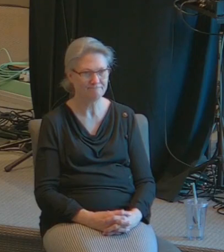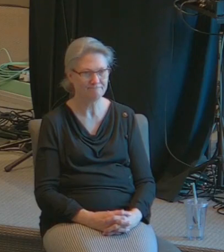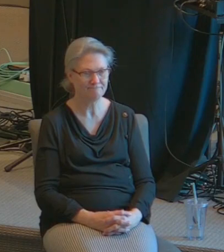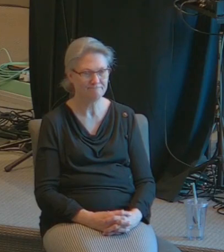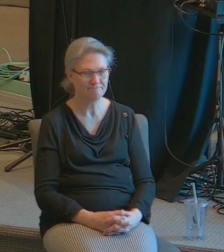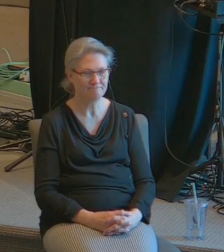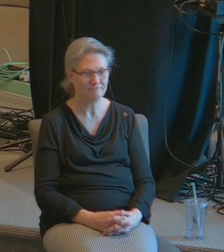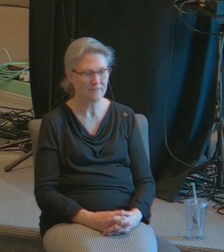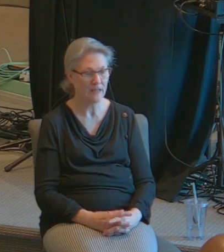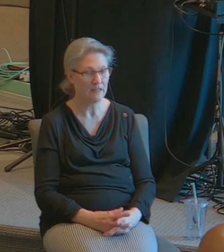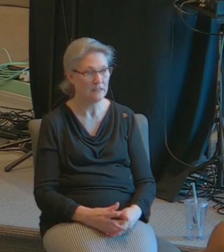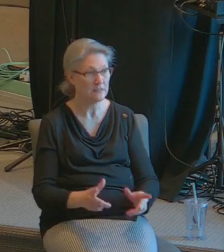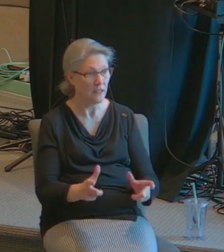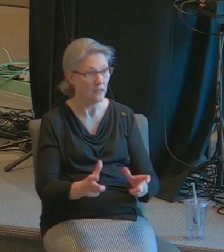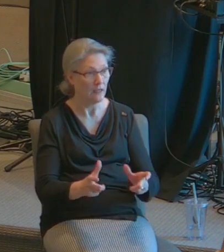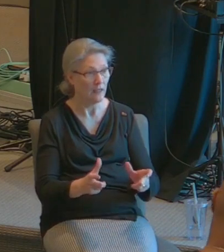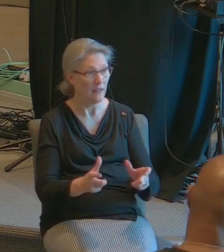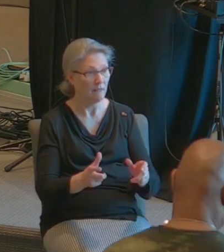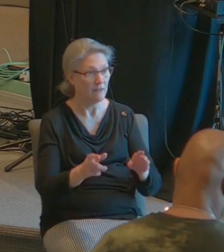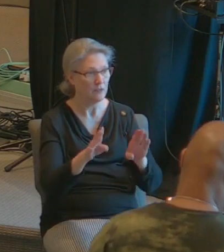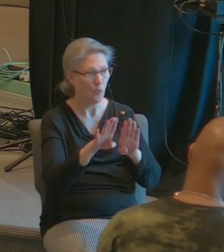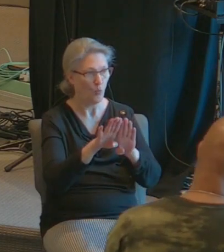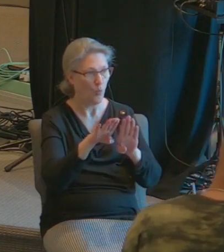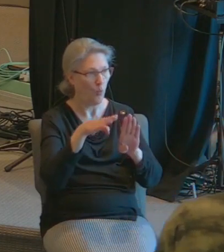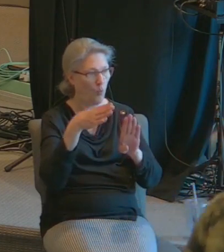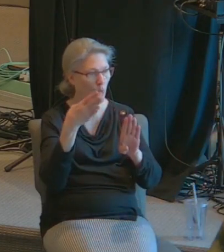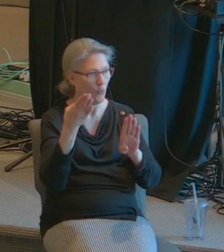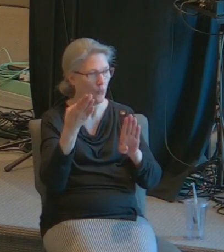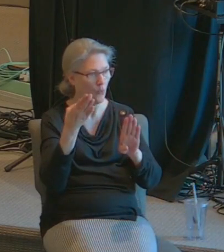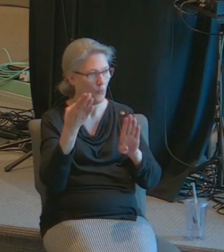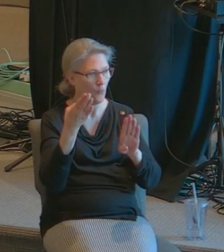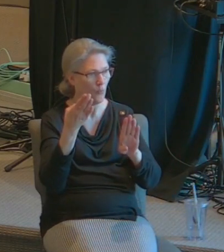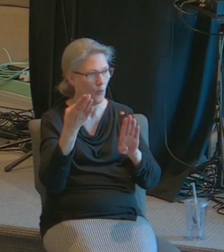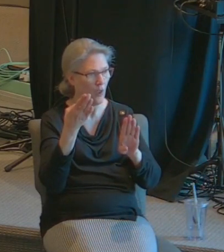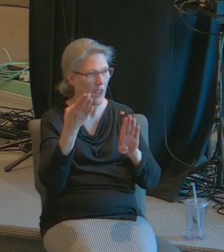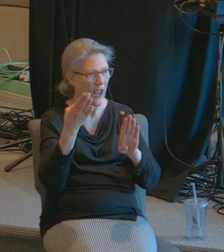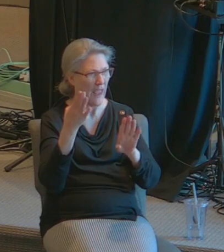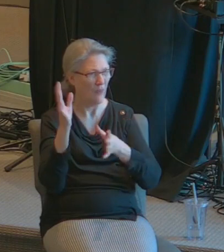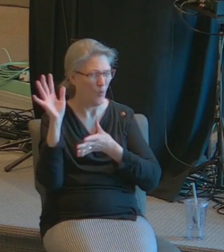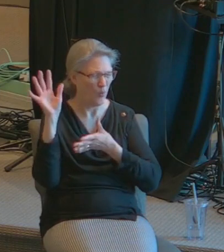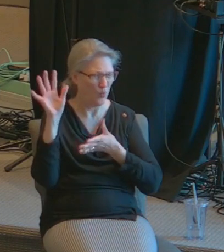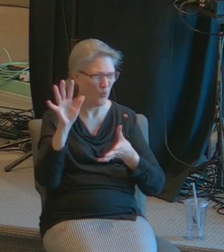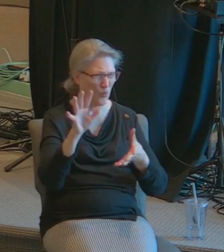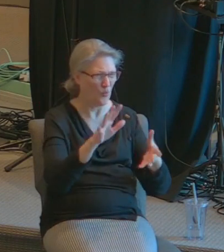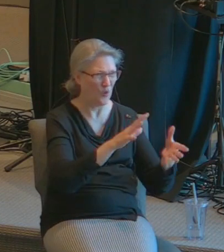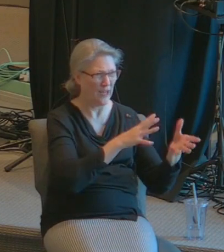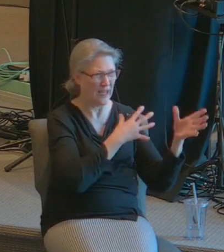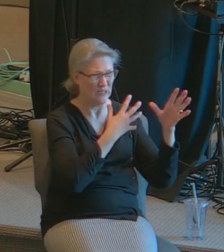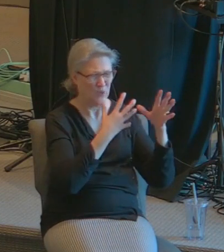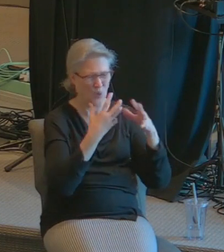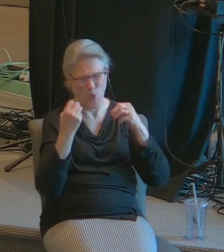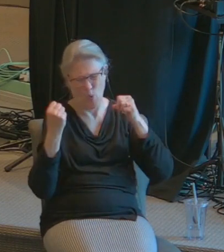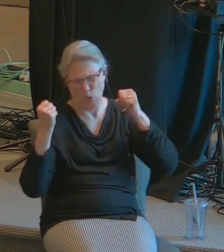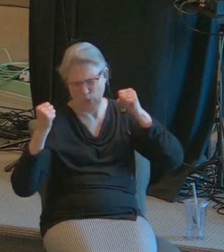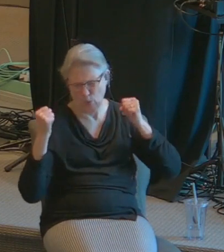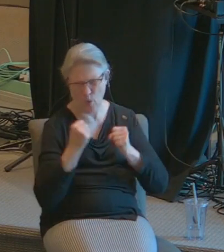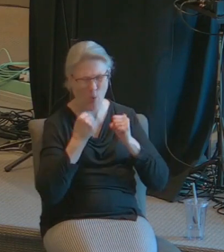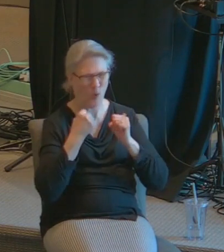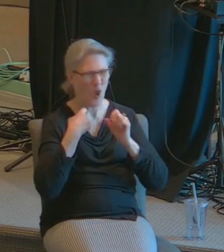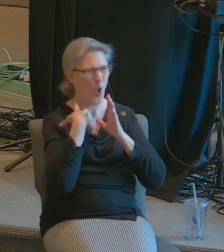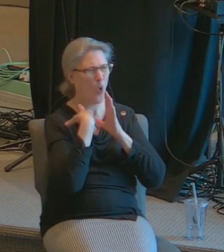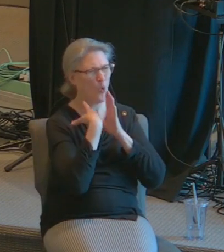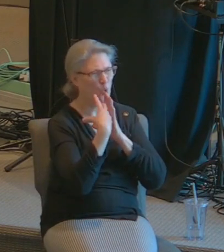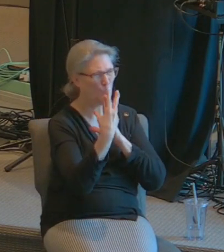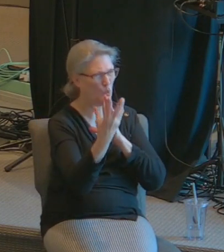and suddenly the doors opened and a gust of frigid air came